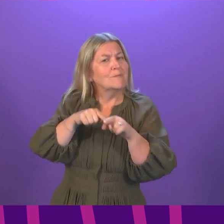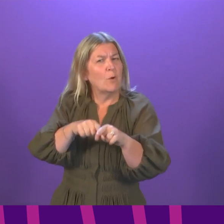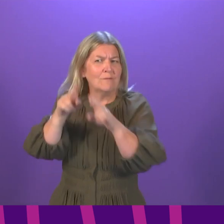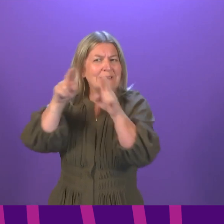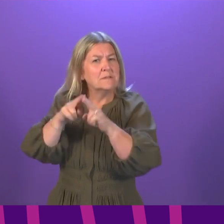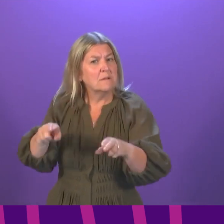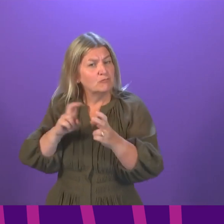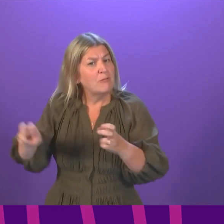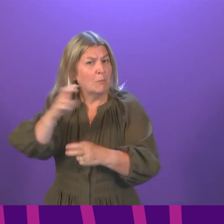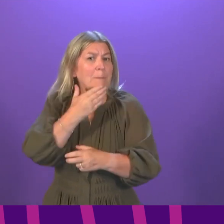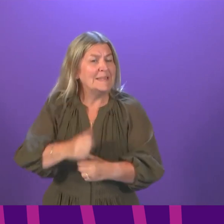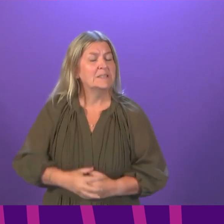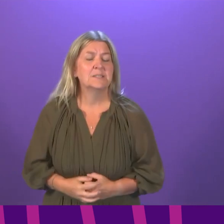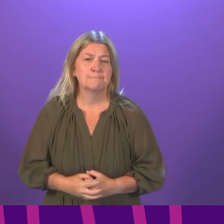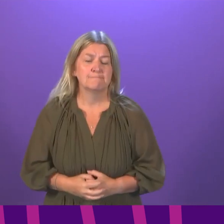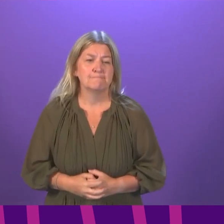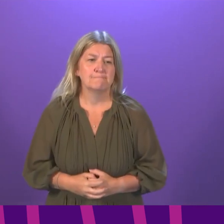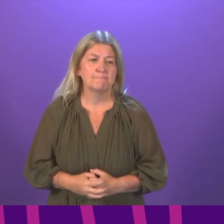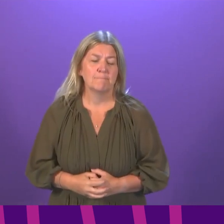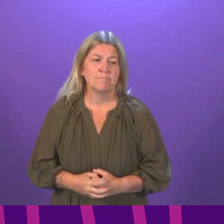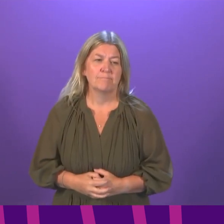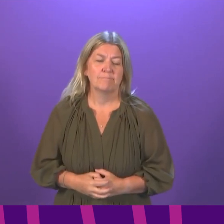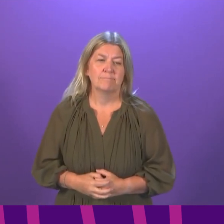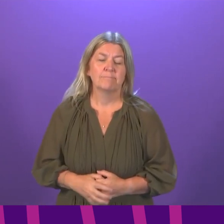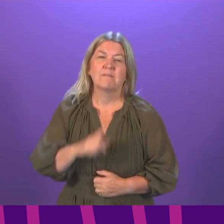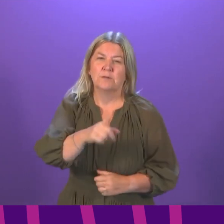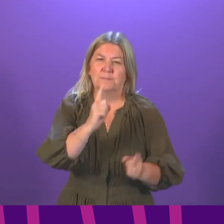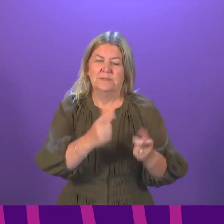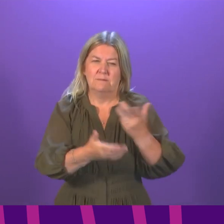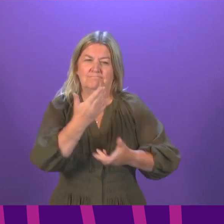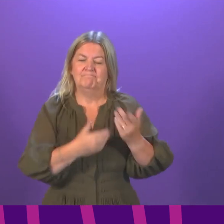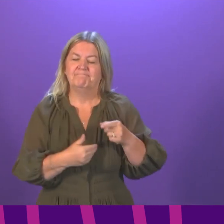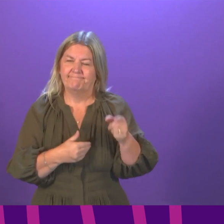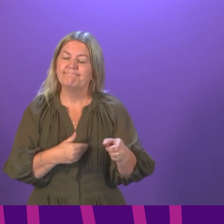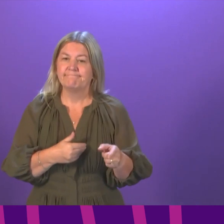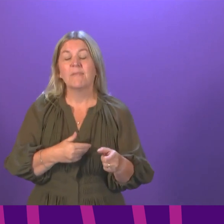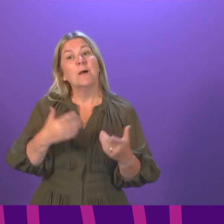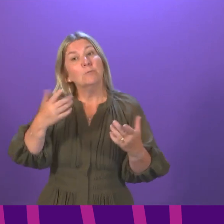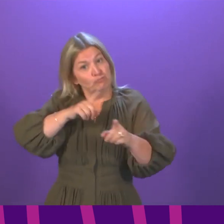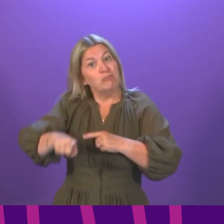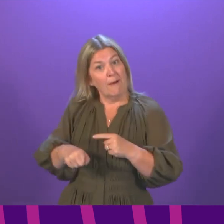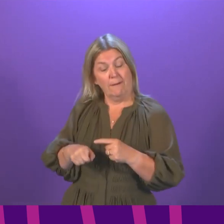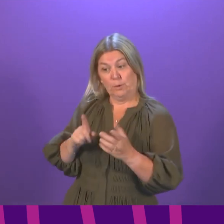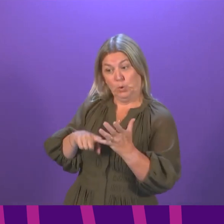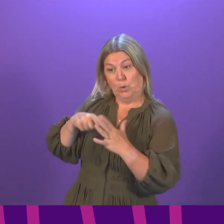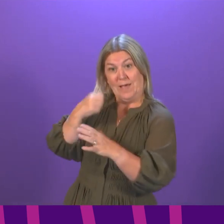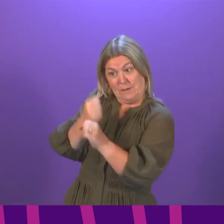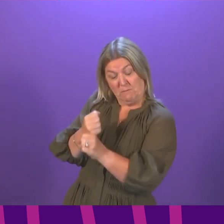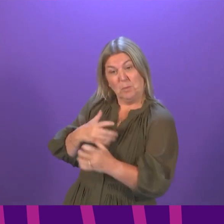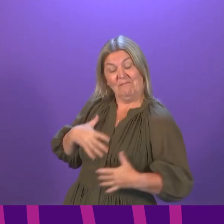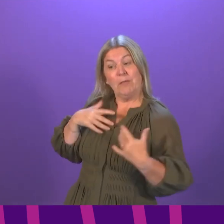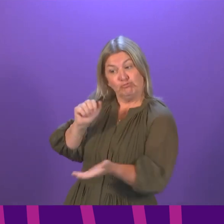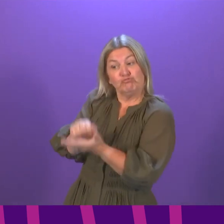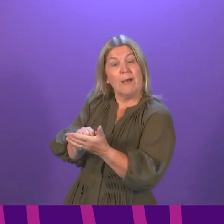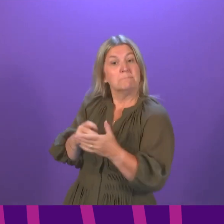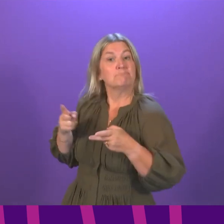Presiding Minister, continue to try where we think the UK Government has taken the right approach to coordinate and have a